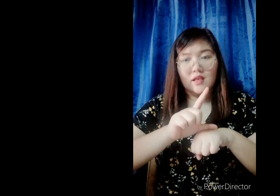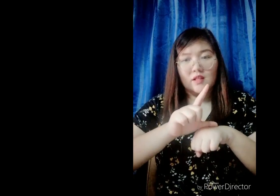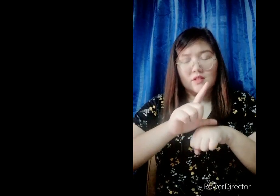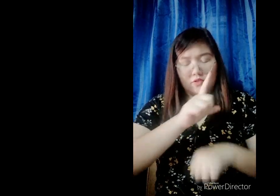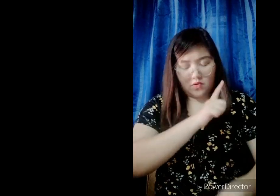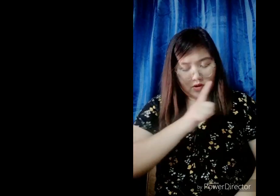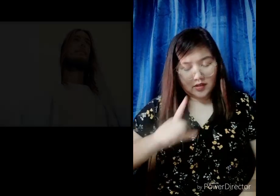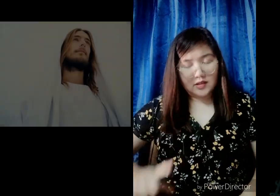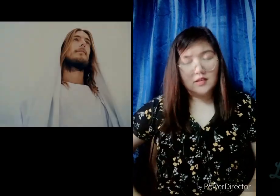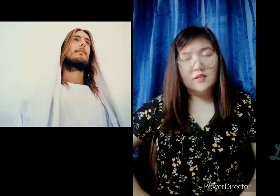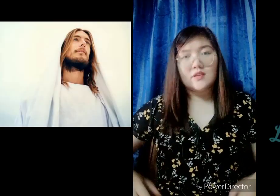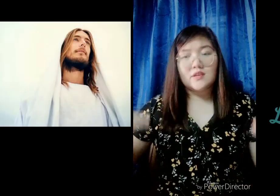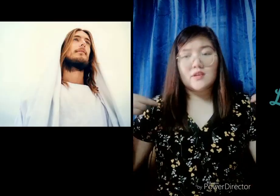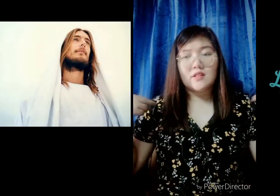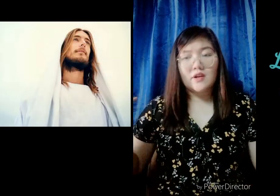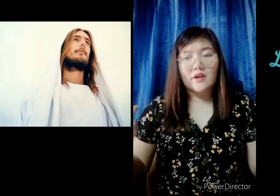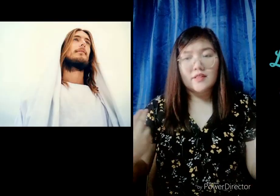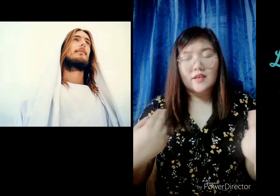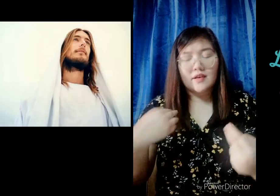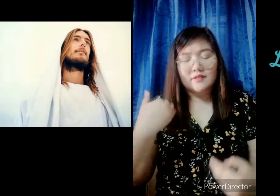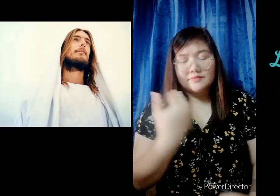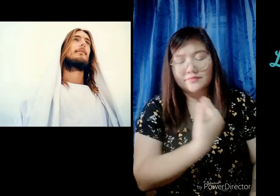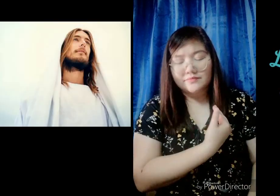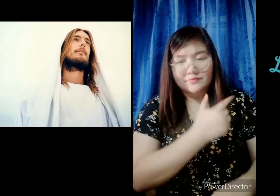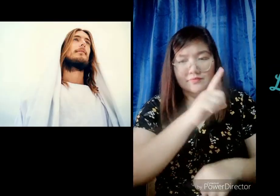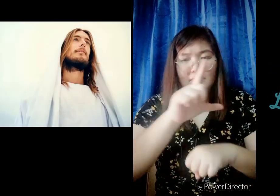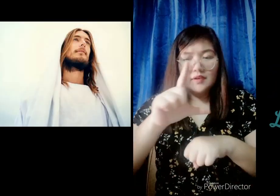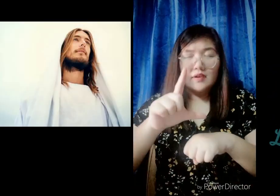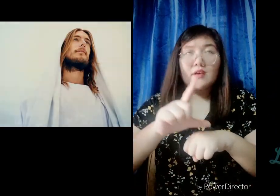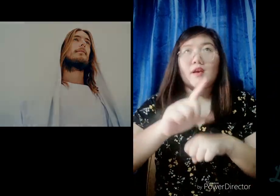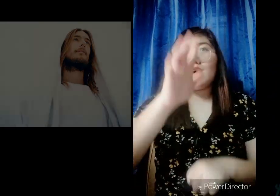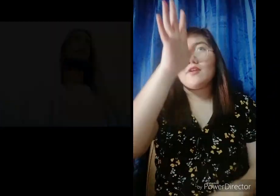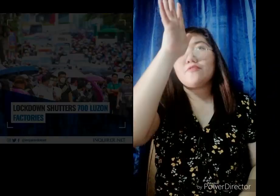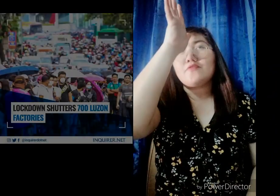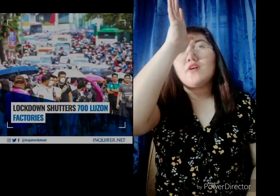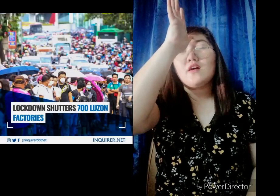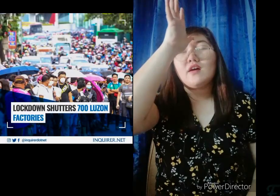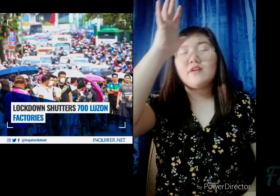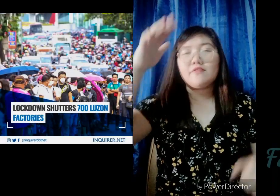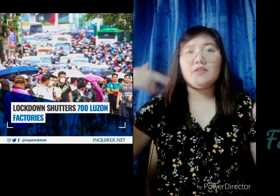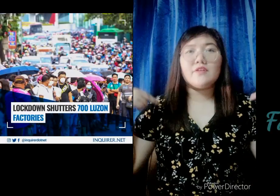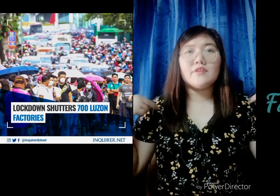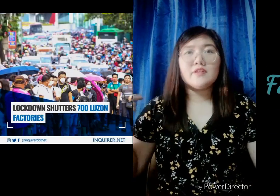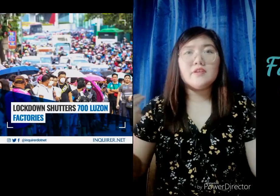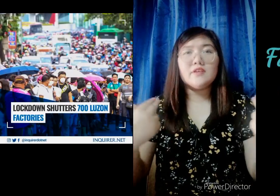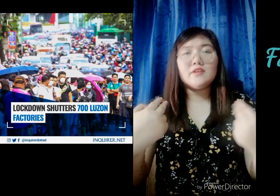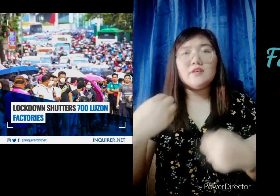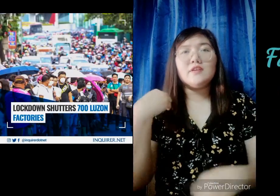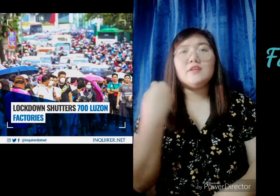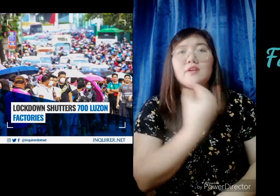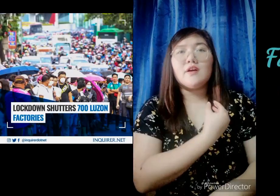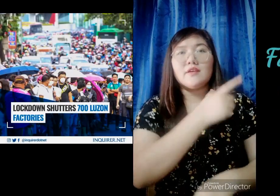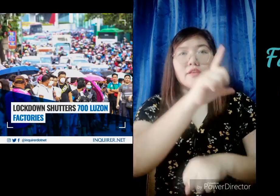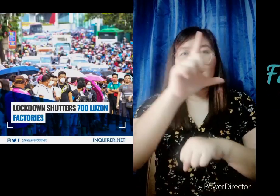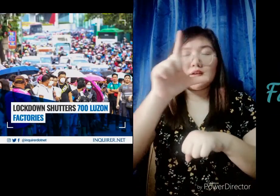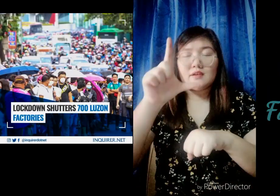Lord, heal our land Father, heal our